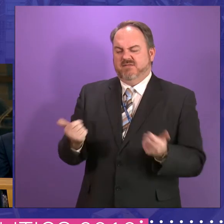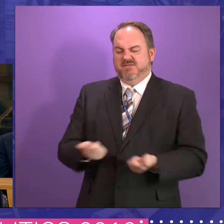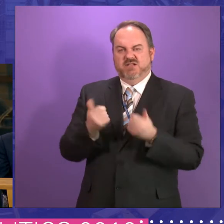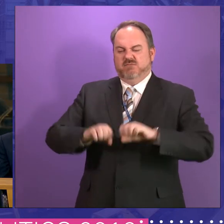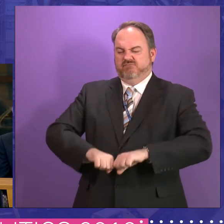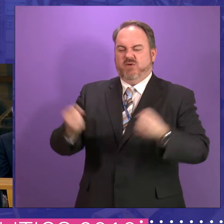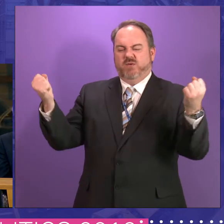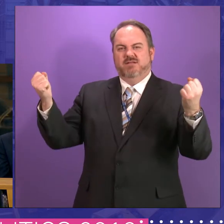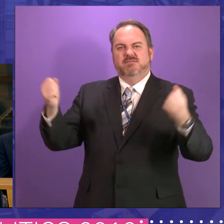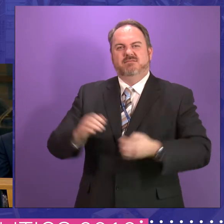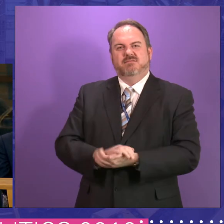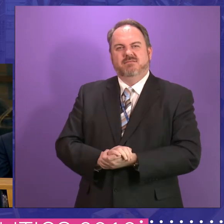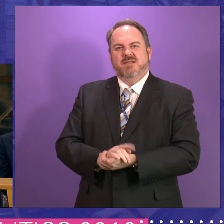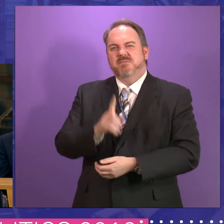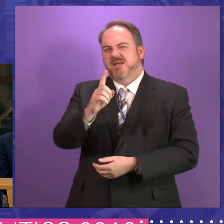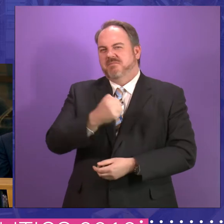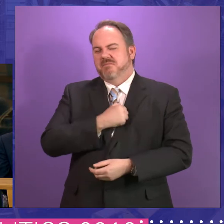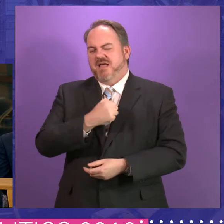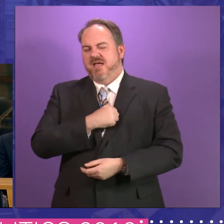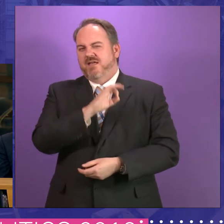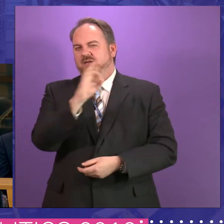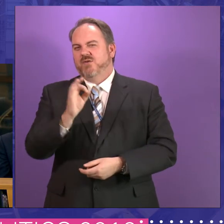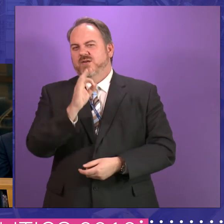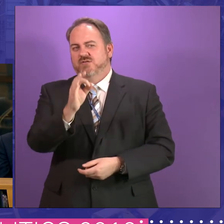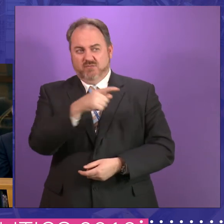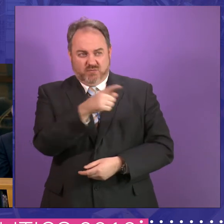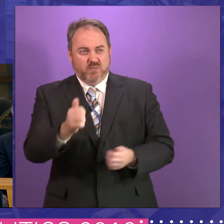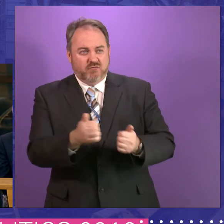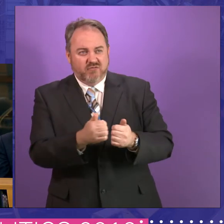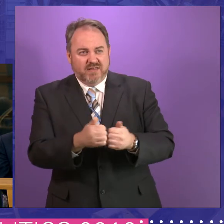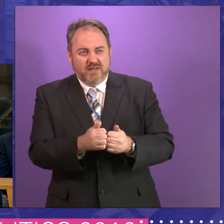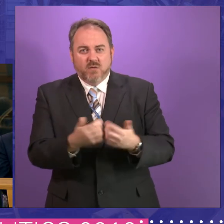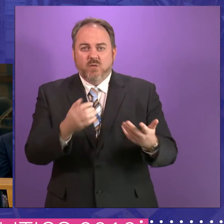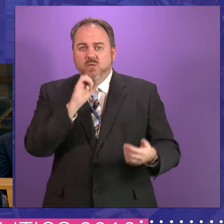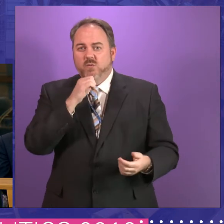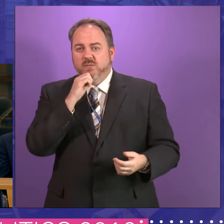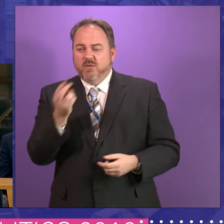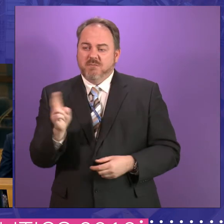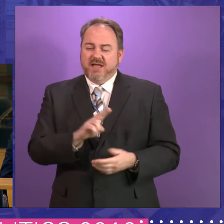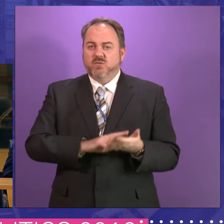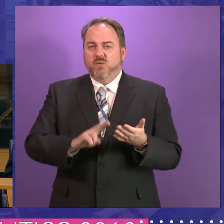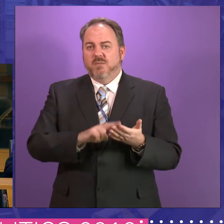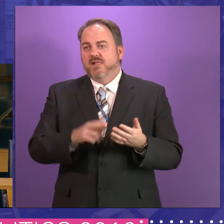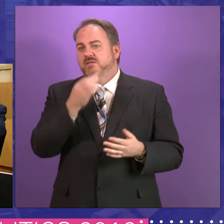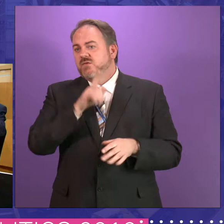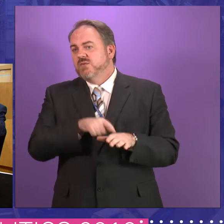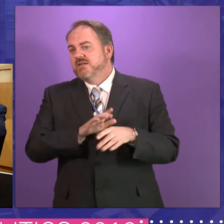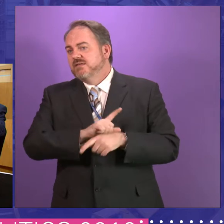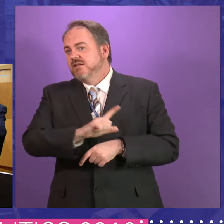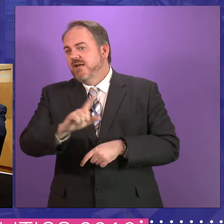The first question is, does the panel agree with that? Or will normal service be returned in a couple of years or so?